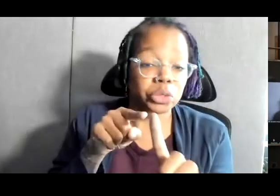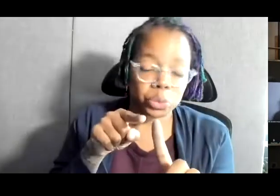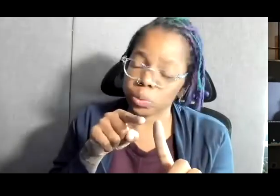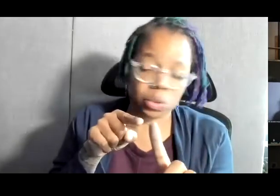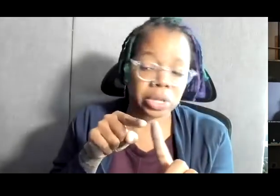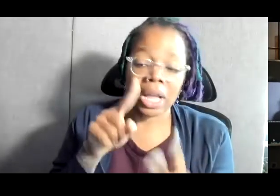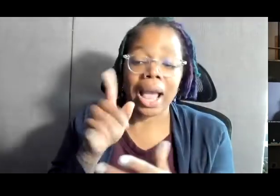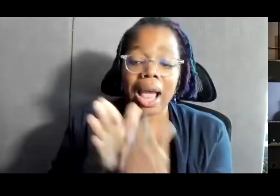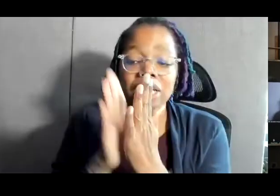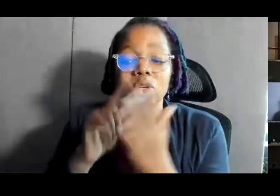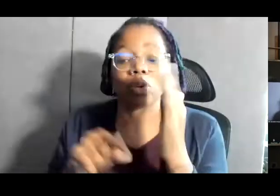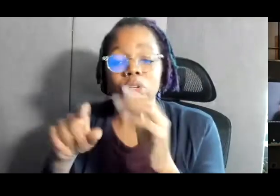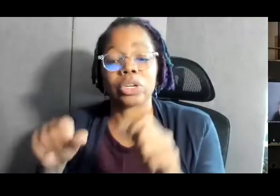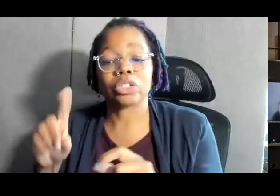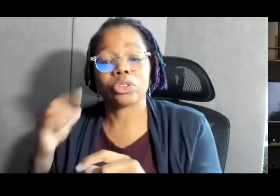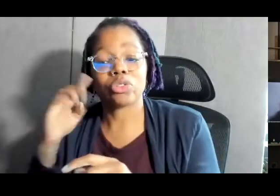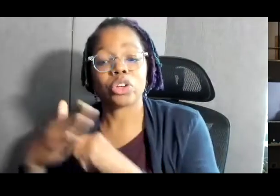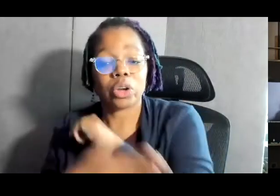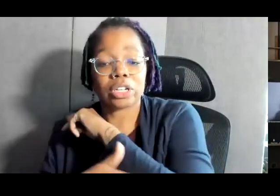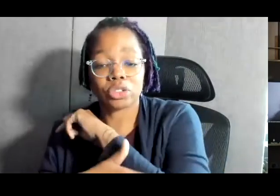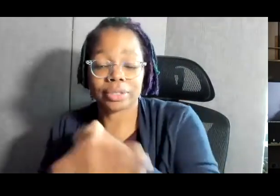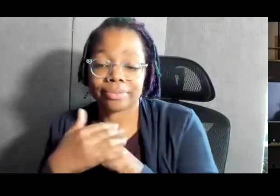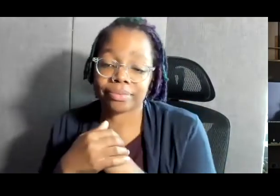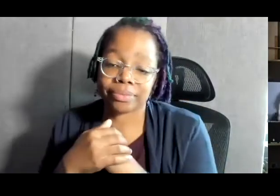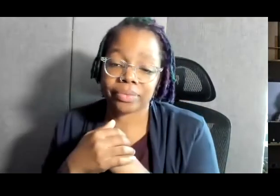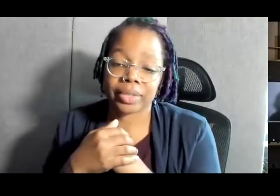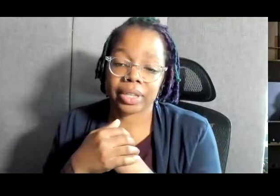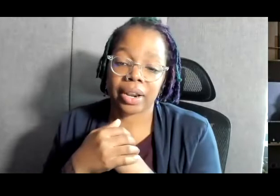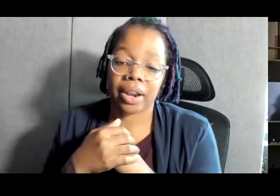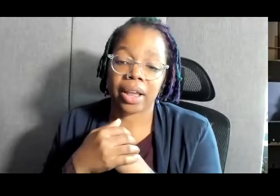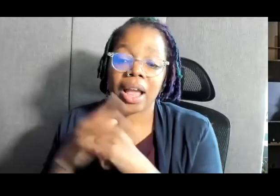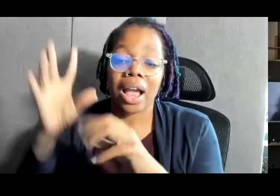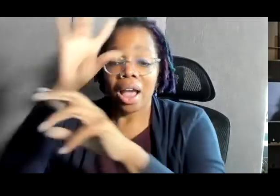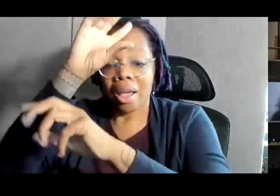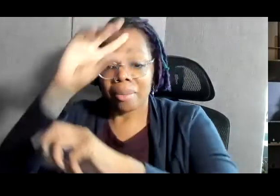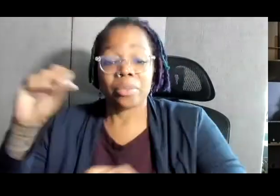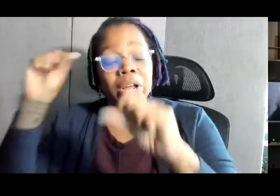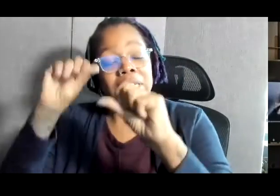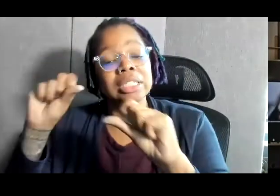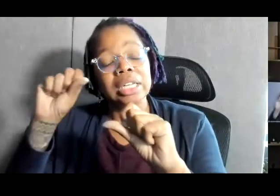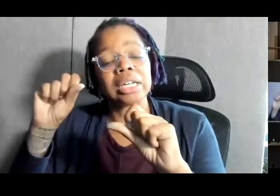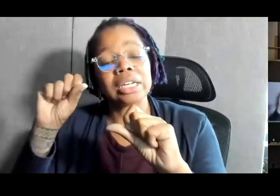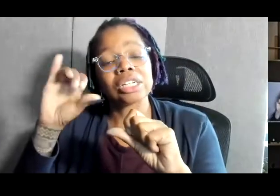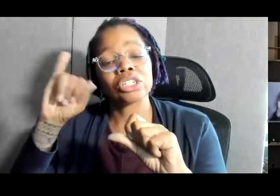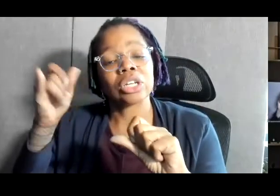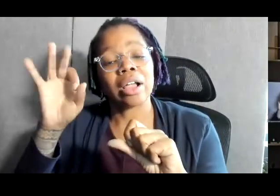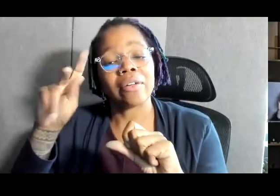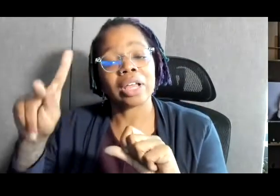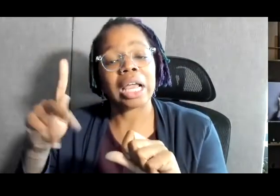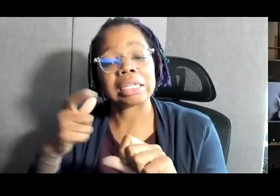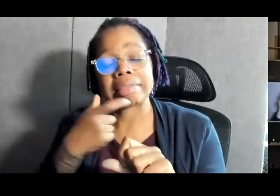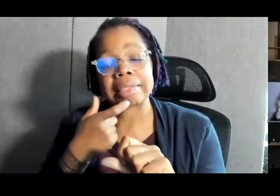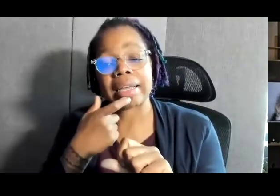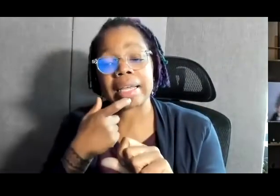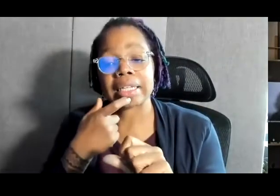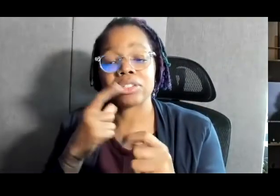ask what you can do for your country. President Kennedy addressed listeners around the world when he followed up by saying, fellow citizens